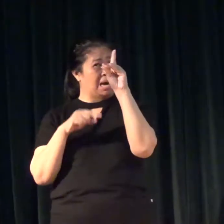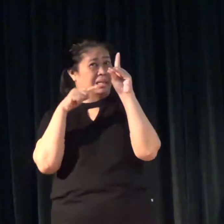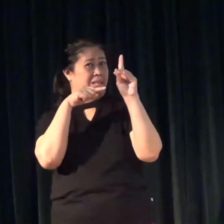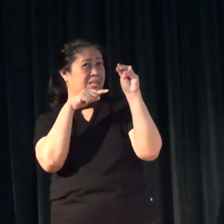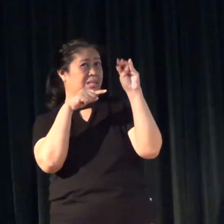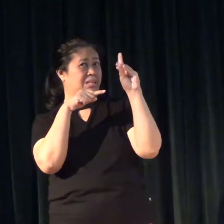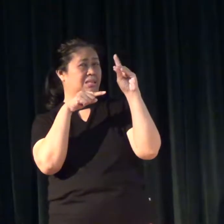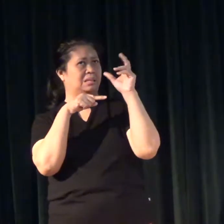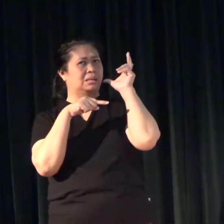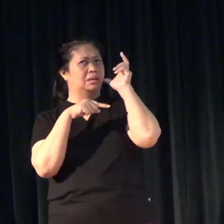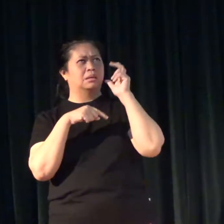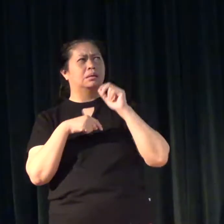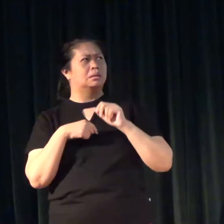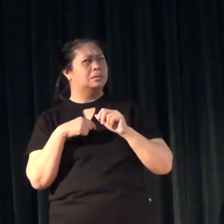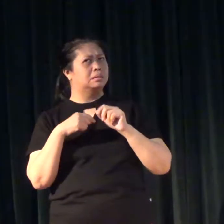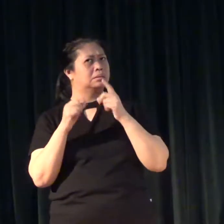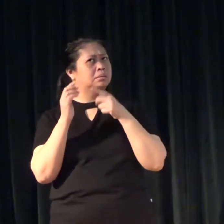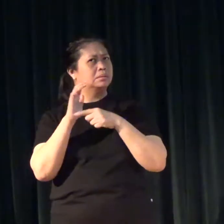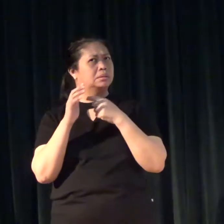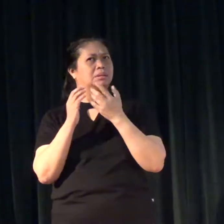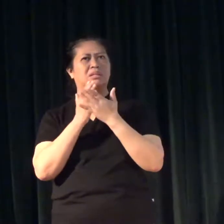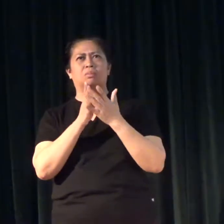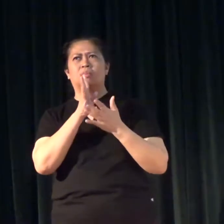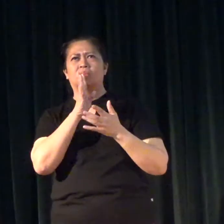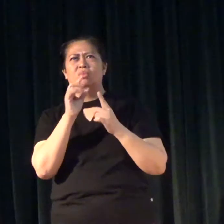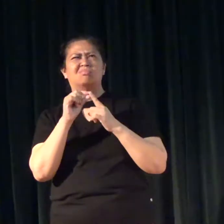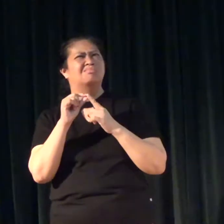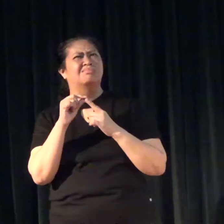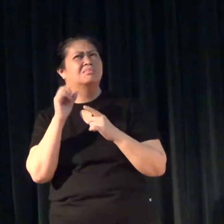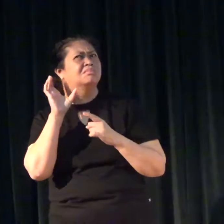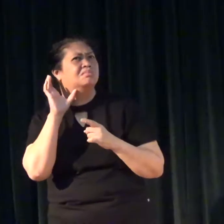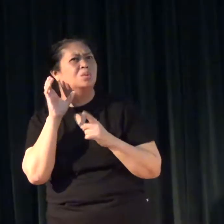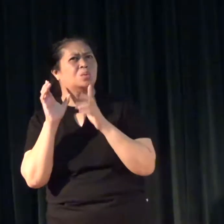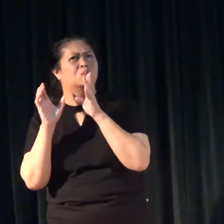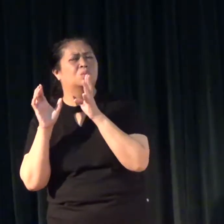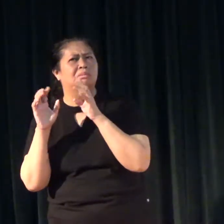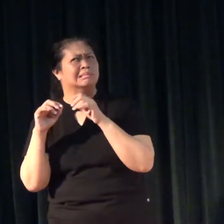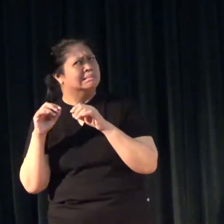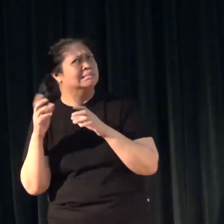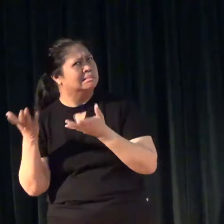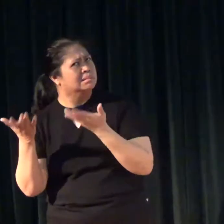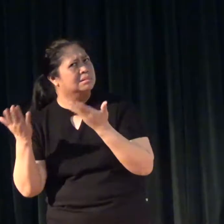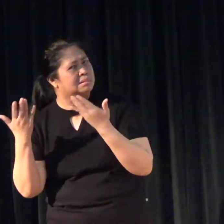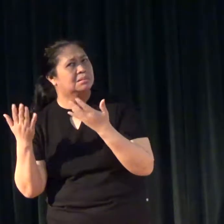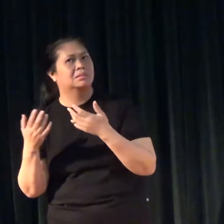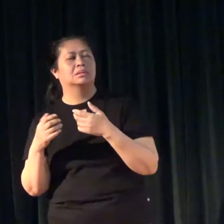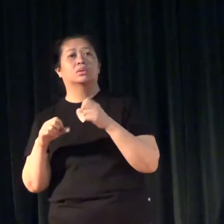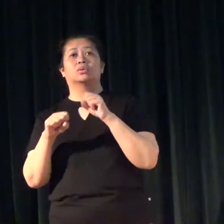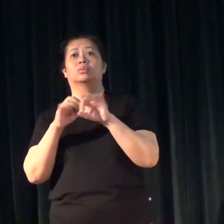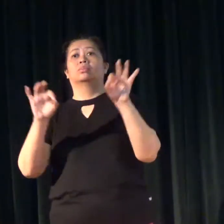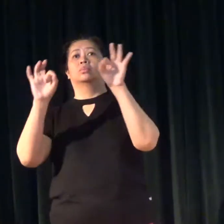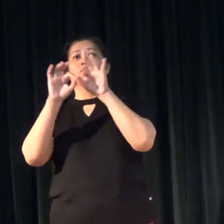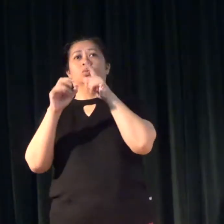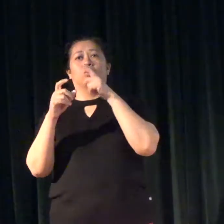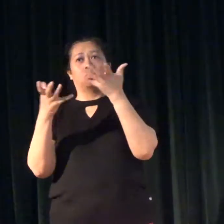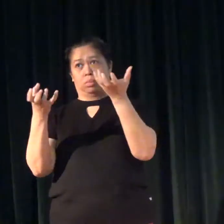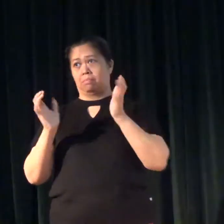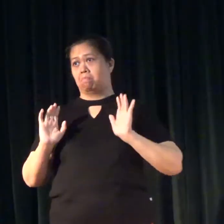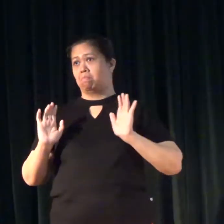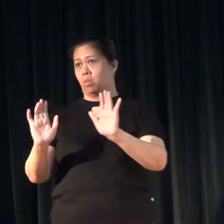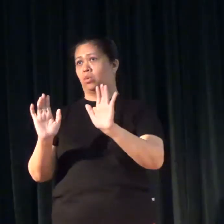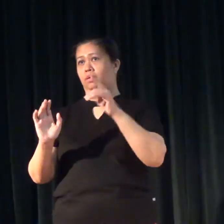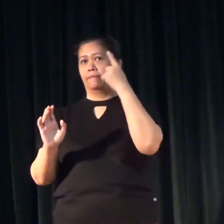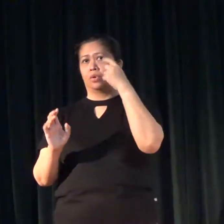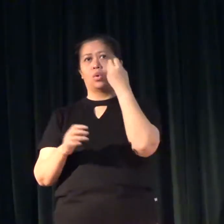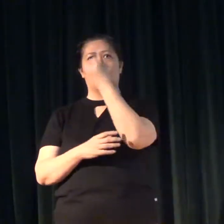loss, you will not hear speech sounds. And so it's very important for those who are really pushing for